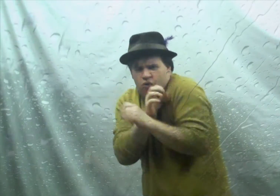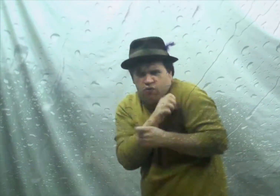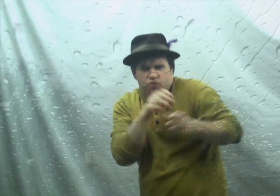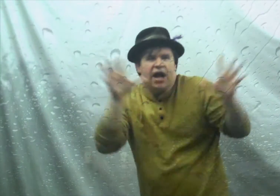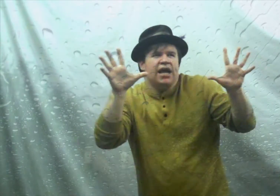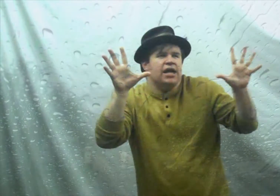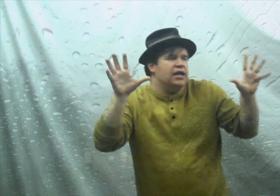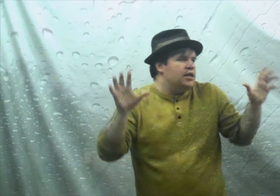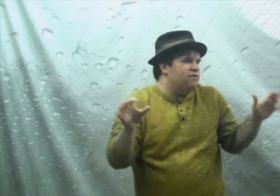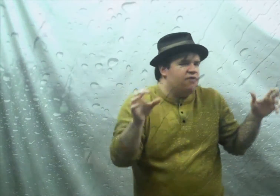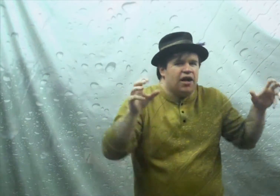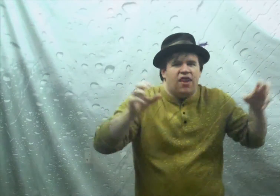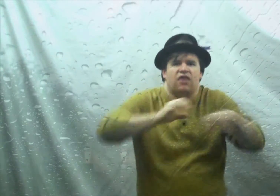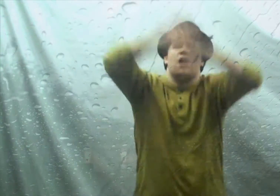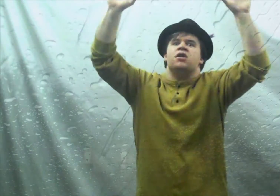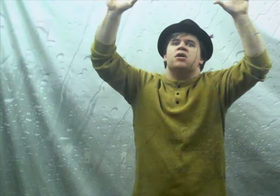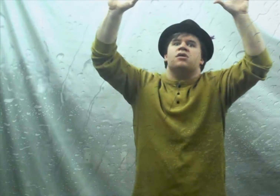snow rain fucking thunder